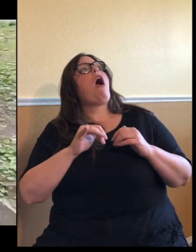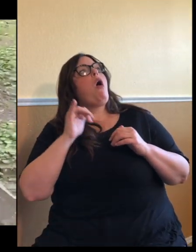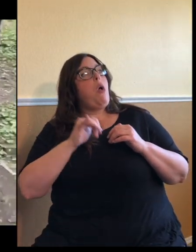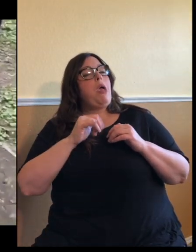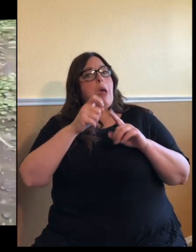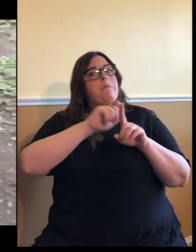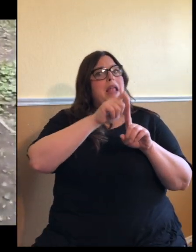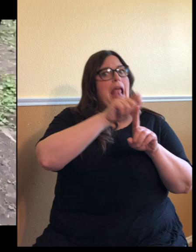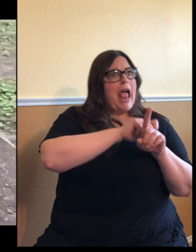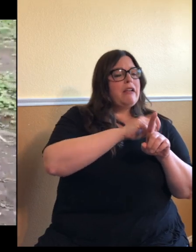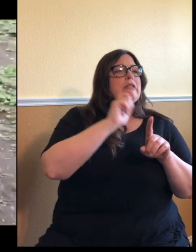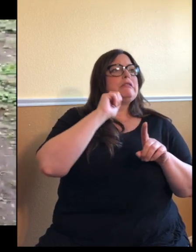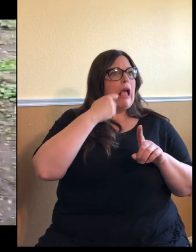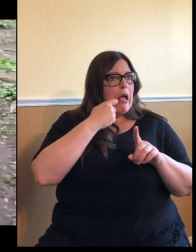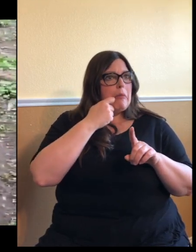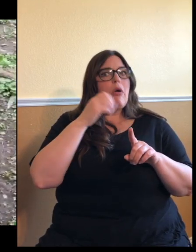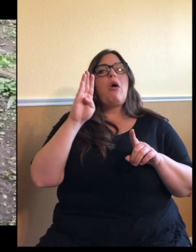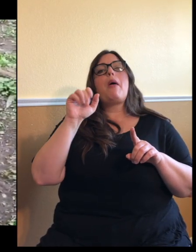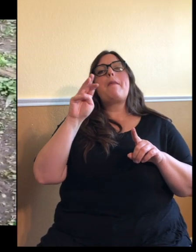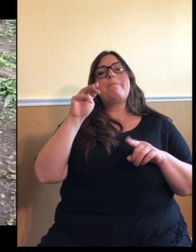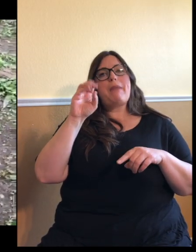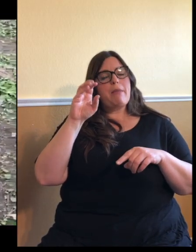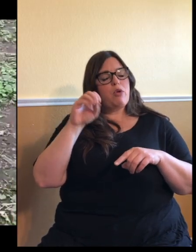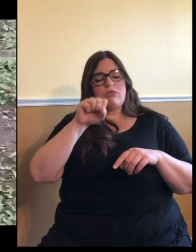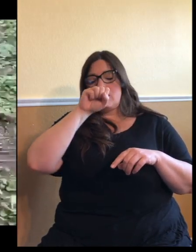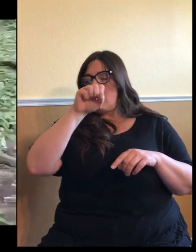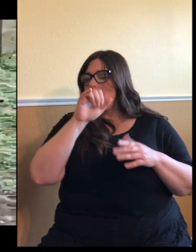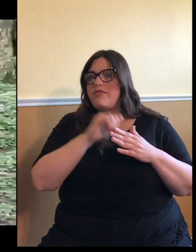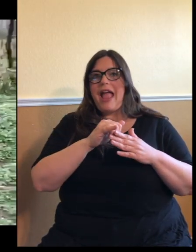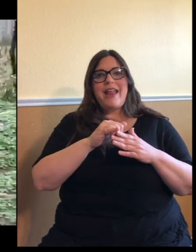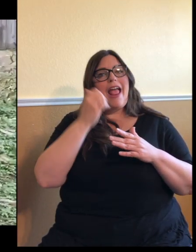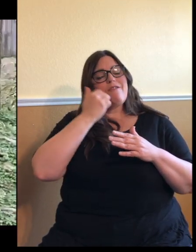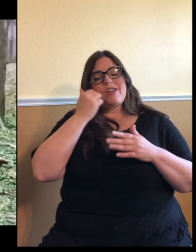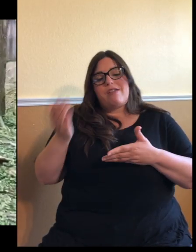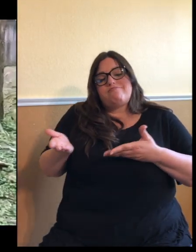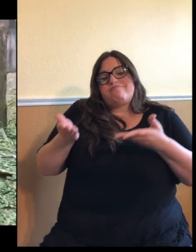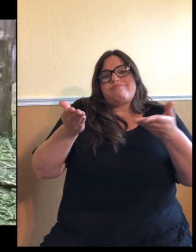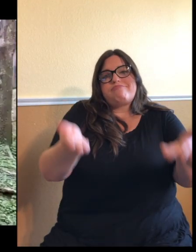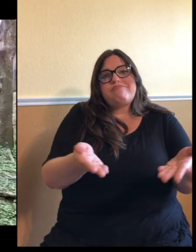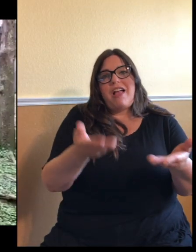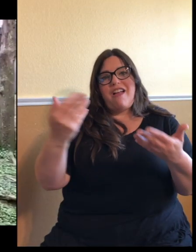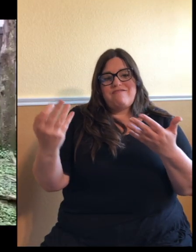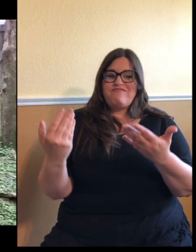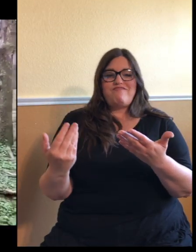is a favorite. Bamboo. They do love bamboo. Whenever you bring that fresh bamboo out there, they go right to it and start eating.